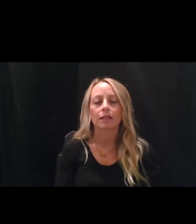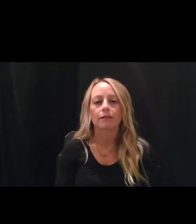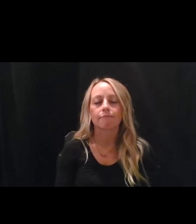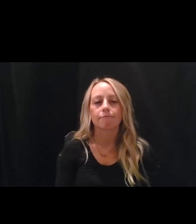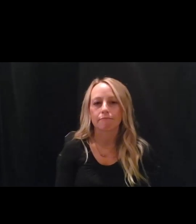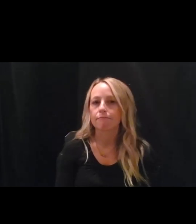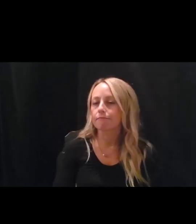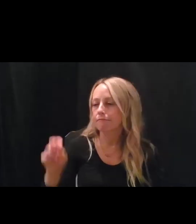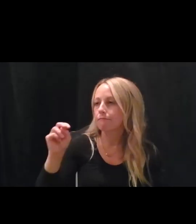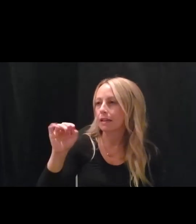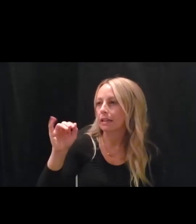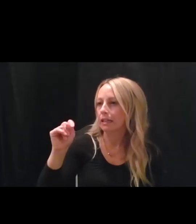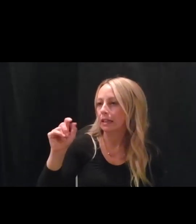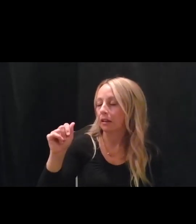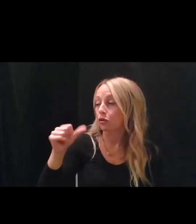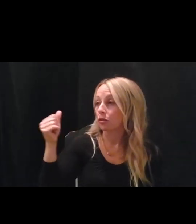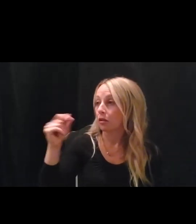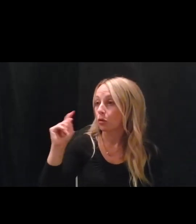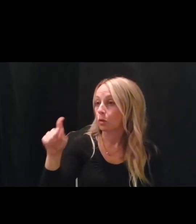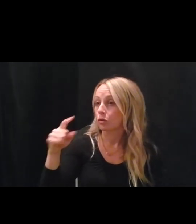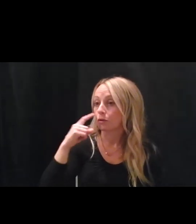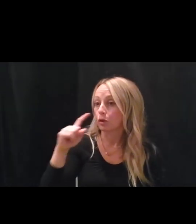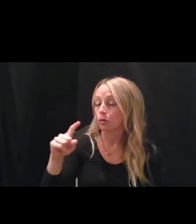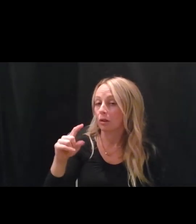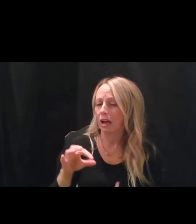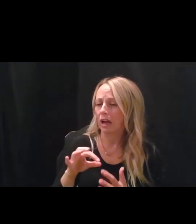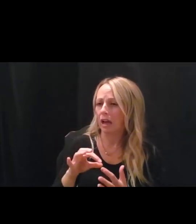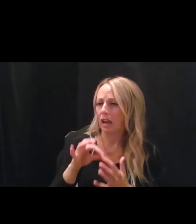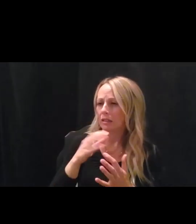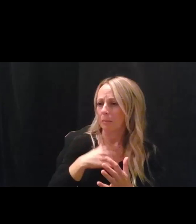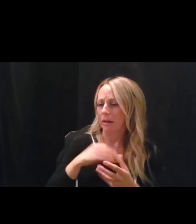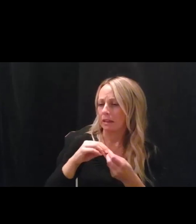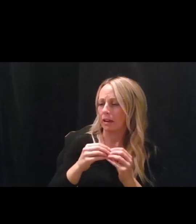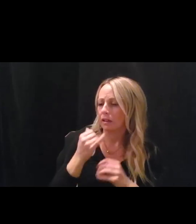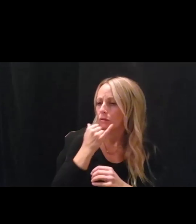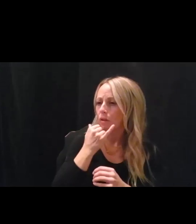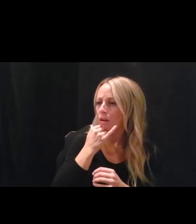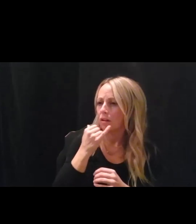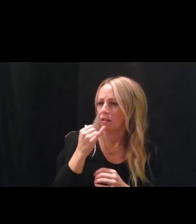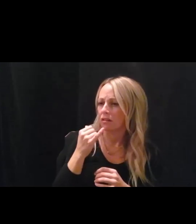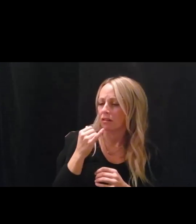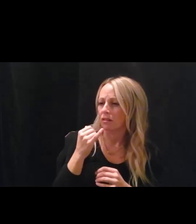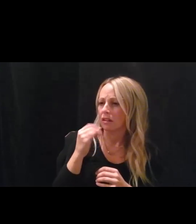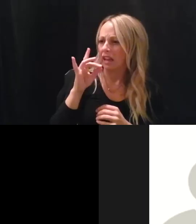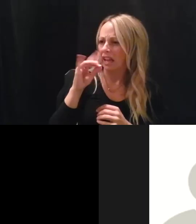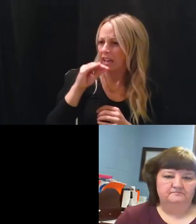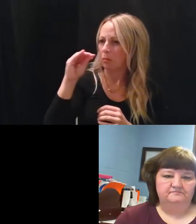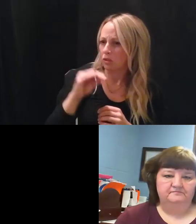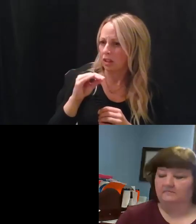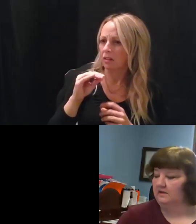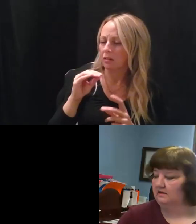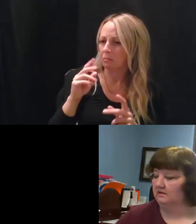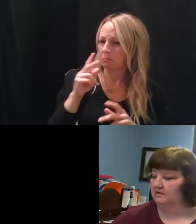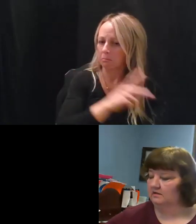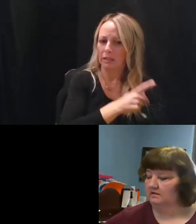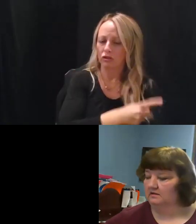Nita, there's another question for you. It says, unless my data is wrong, about 80% of deaths in Rock Island County are of patients living in long-term